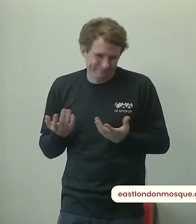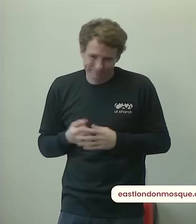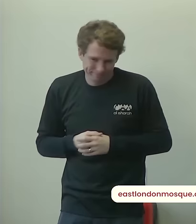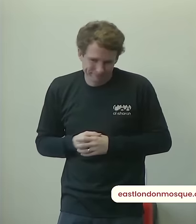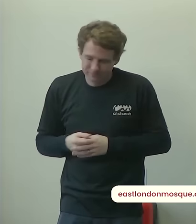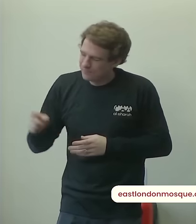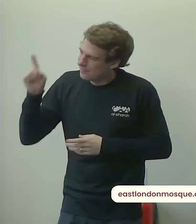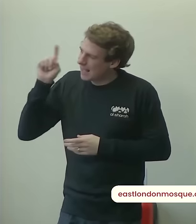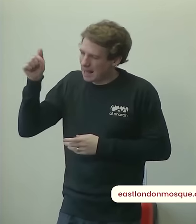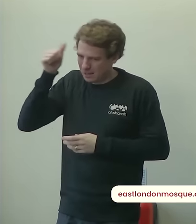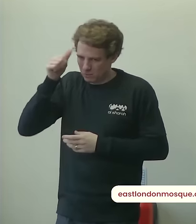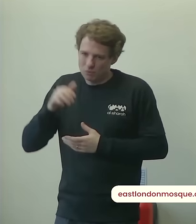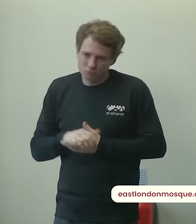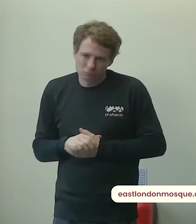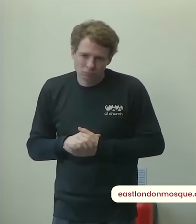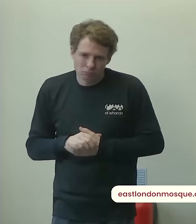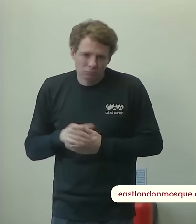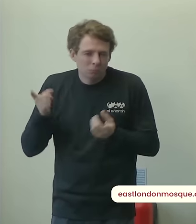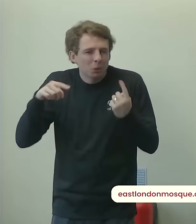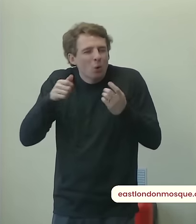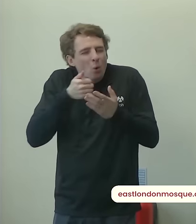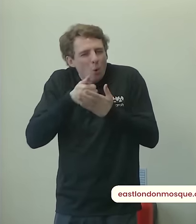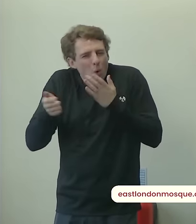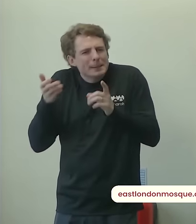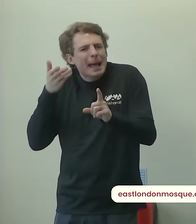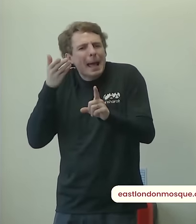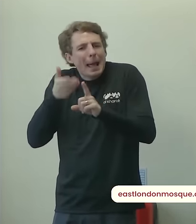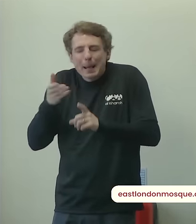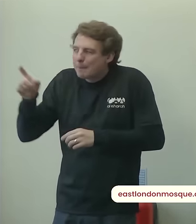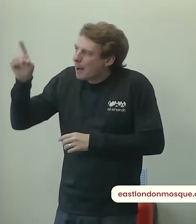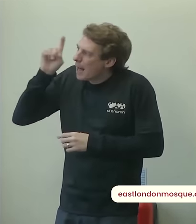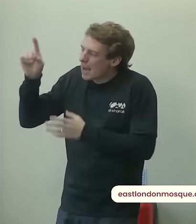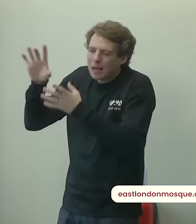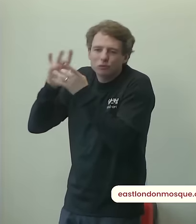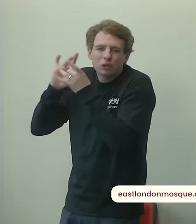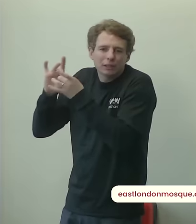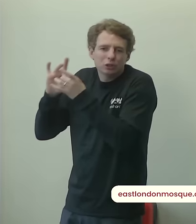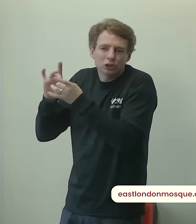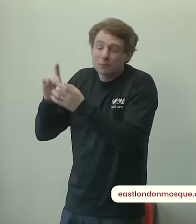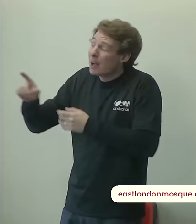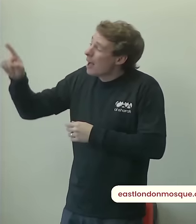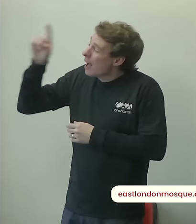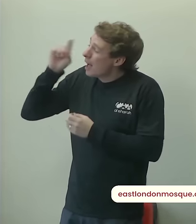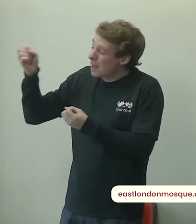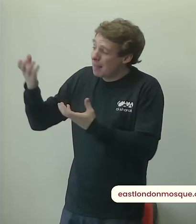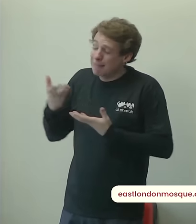a relationship with allah almighty and allah almighty will grant us the best of this world and the next my brothers my sisters